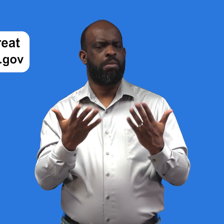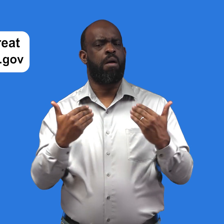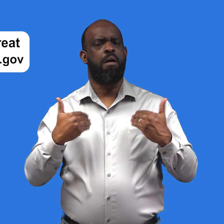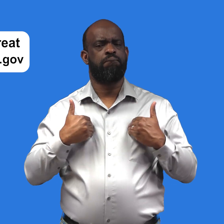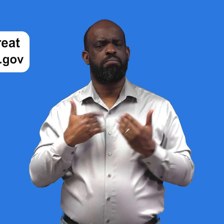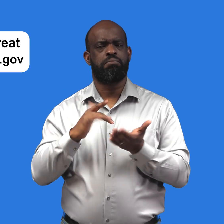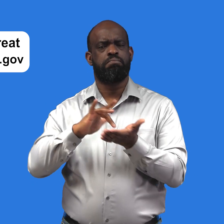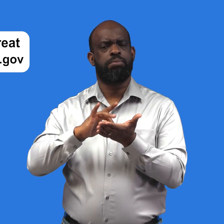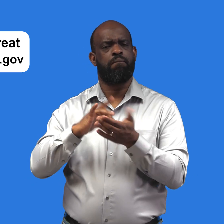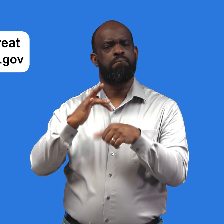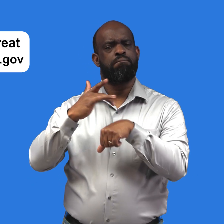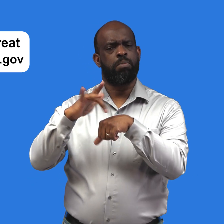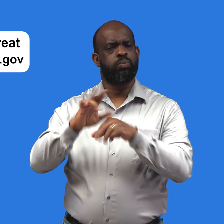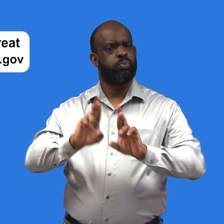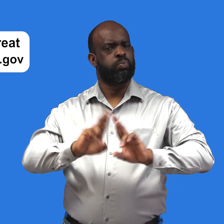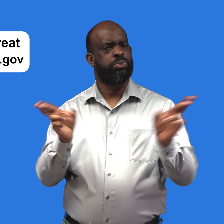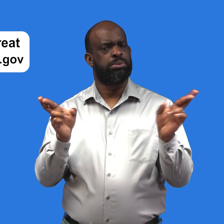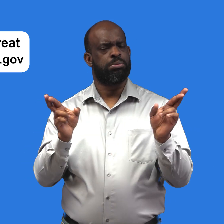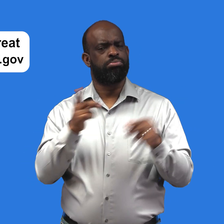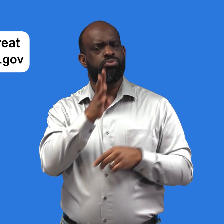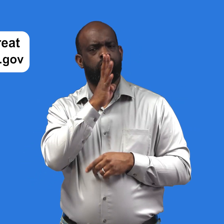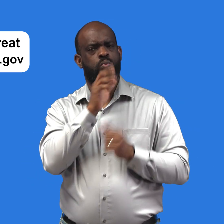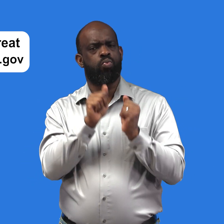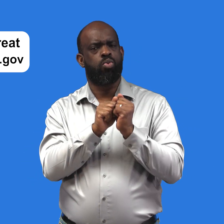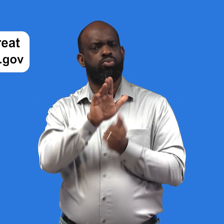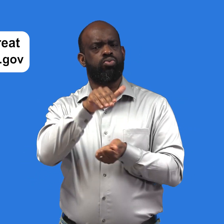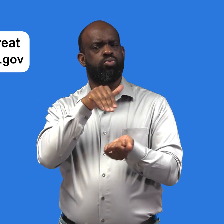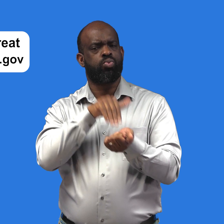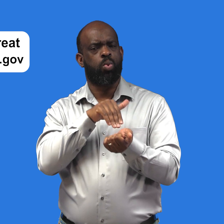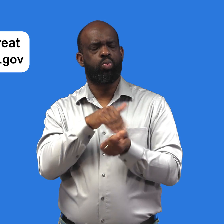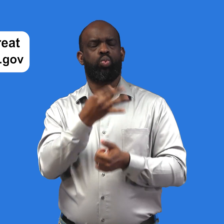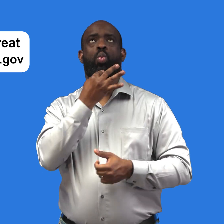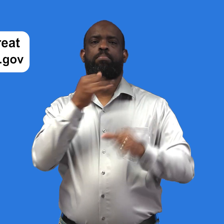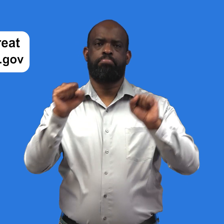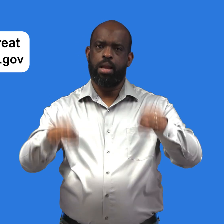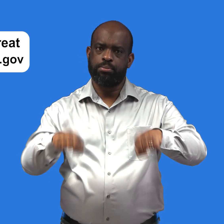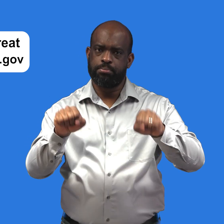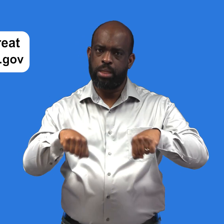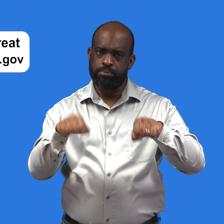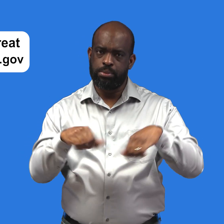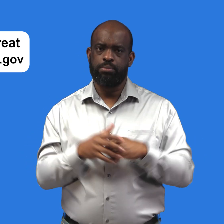treatments are available. Talk to your health care provider as soon as possible.